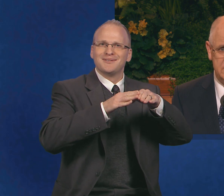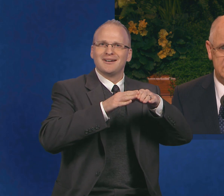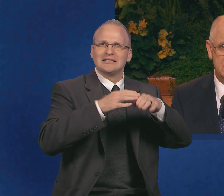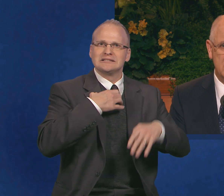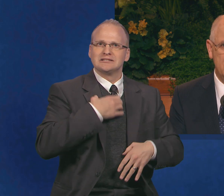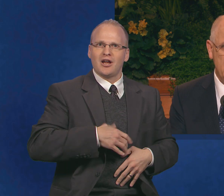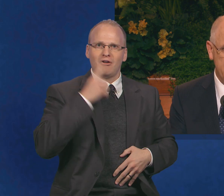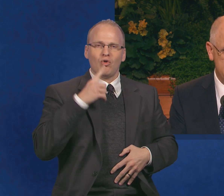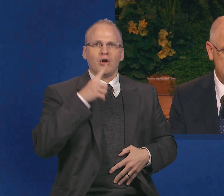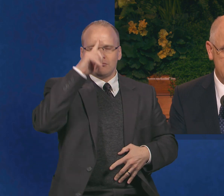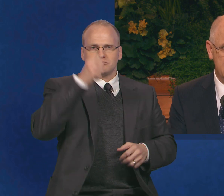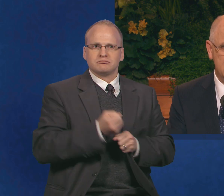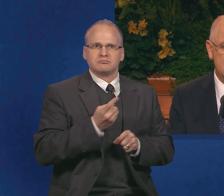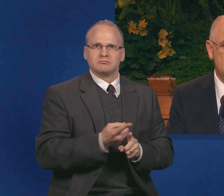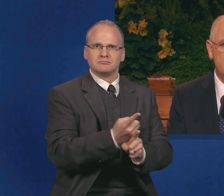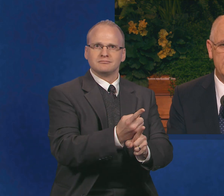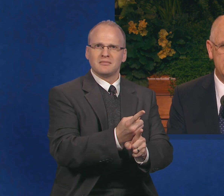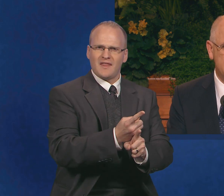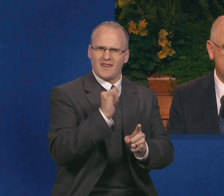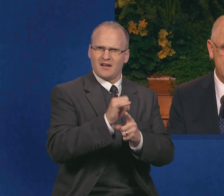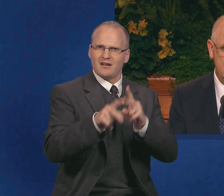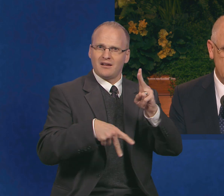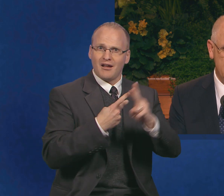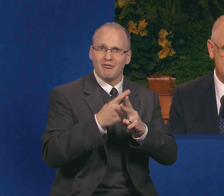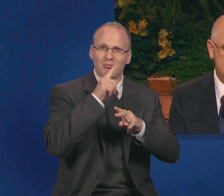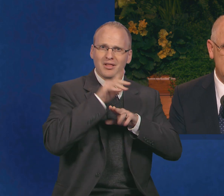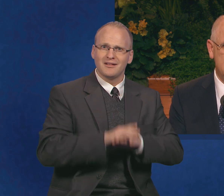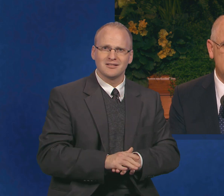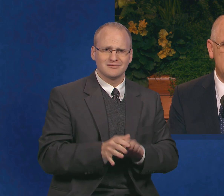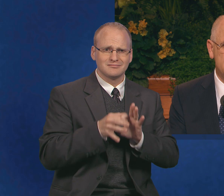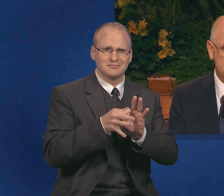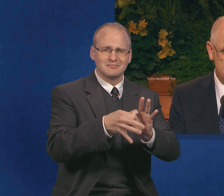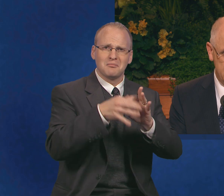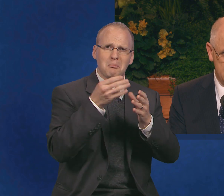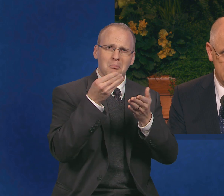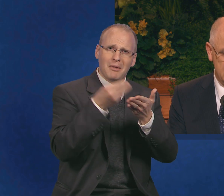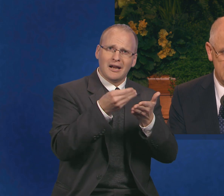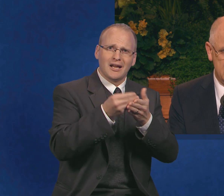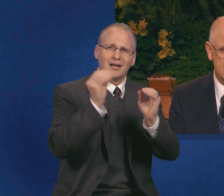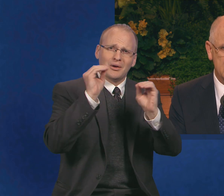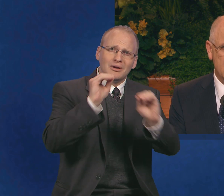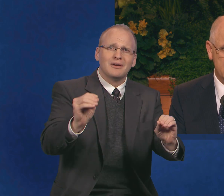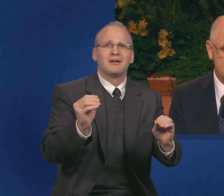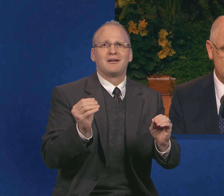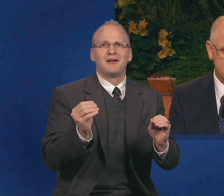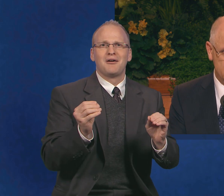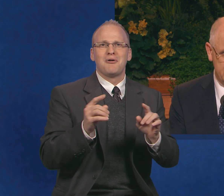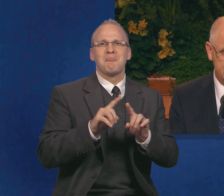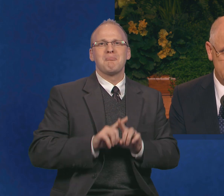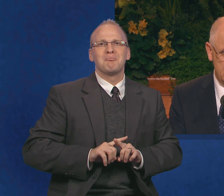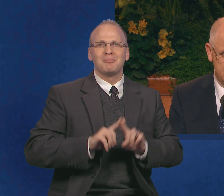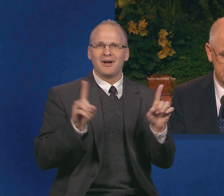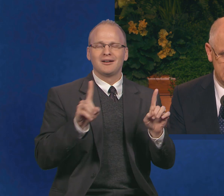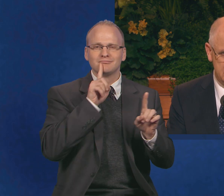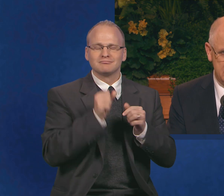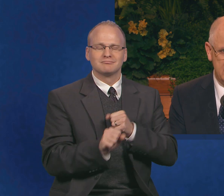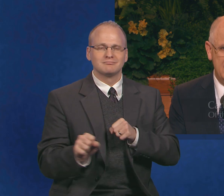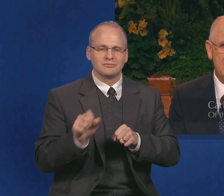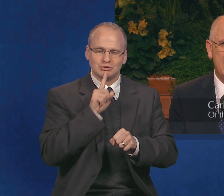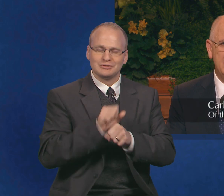are monetary or material in any way, but surely they are the Lord's richest blessings. I